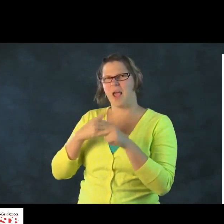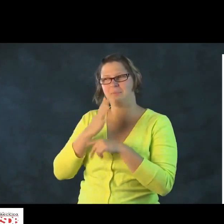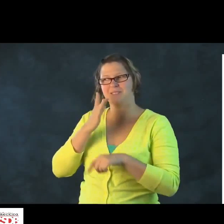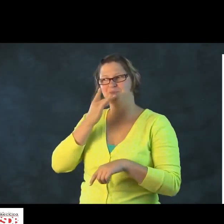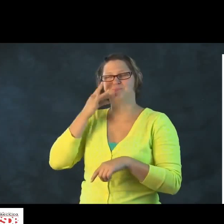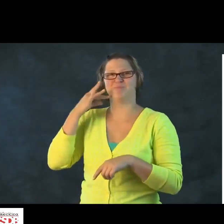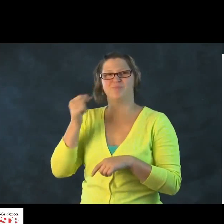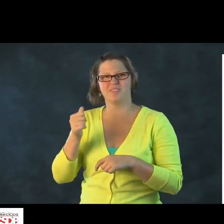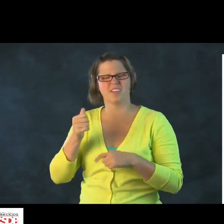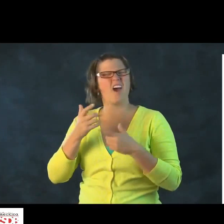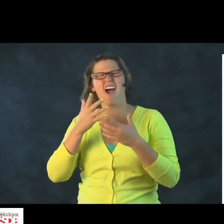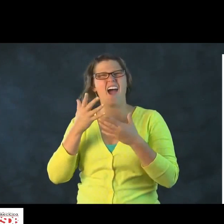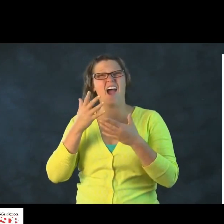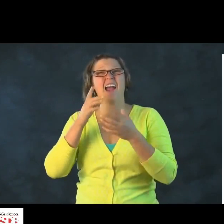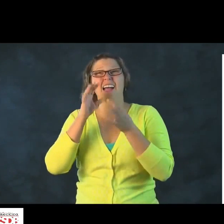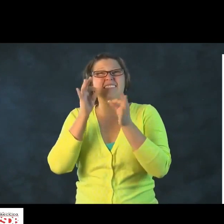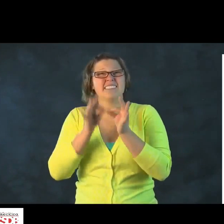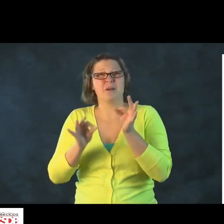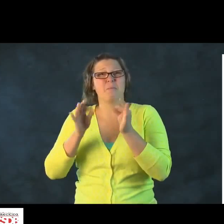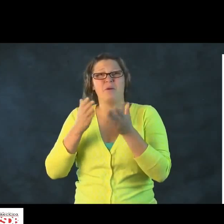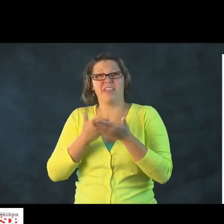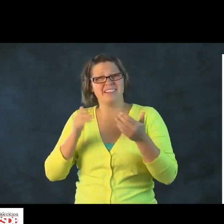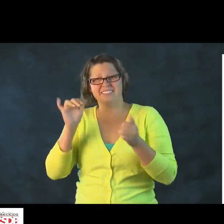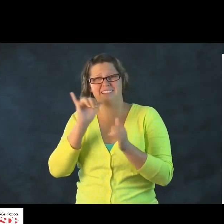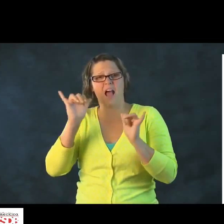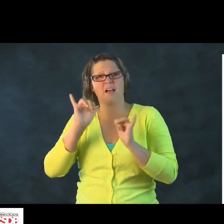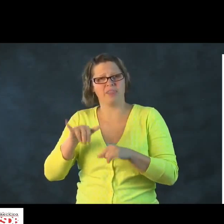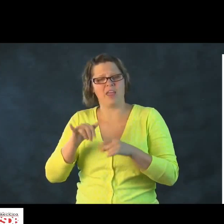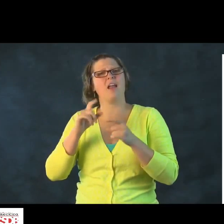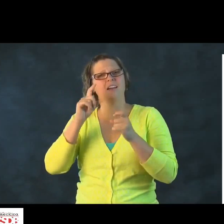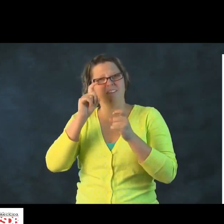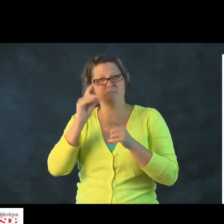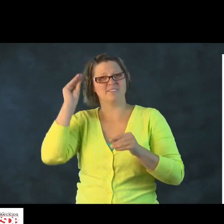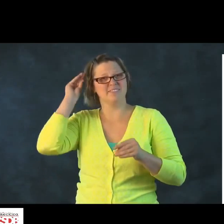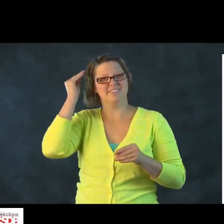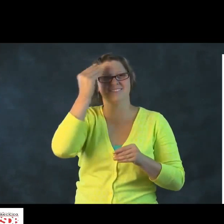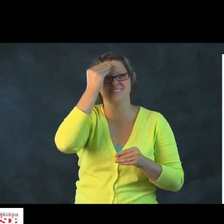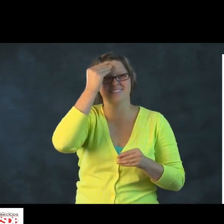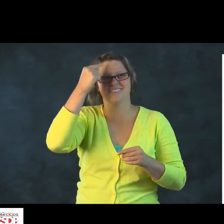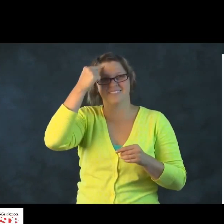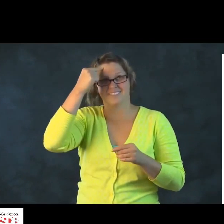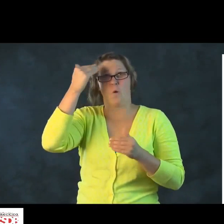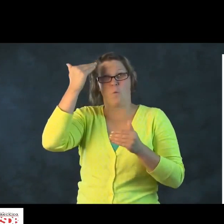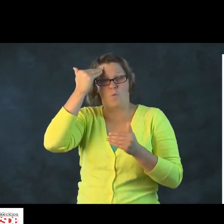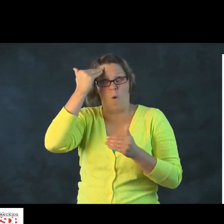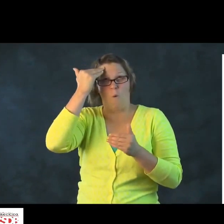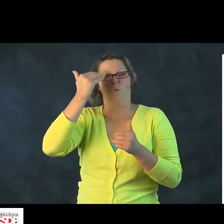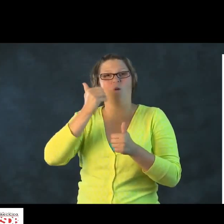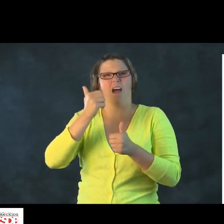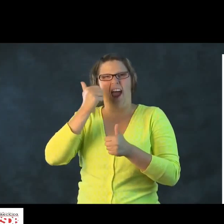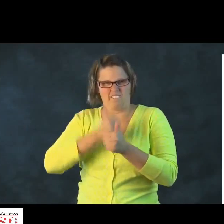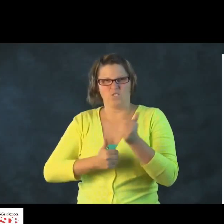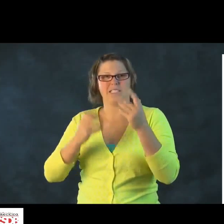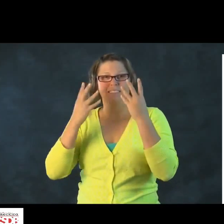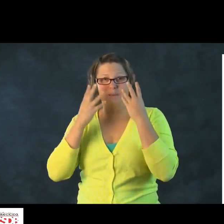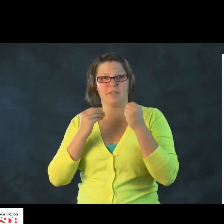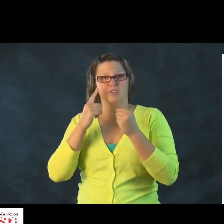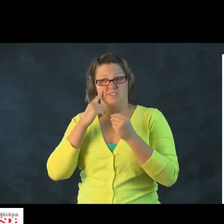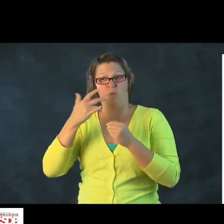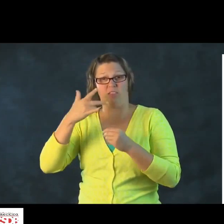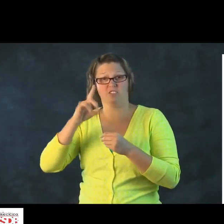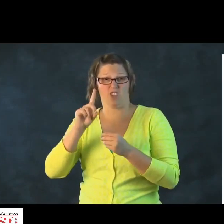say, I don't like that because it doesn't make me feel good, or I love that, that's delicious. Very simple things like that can use language.